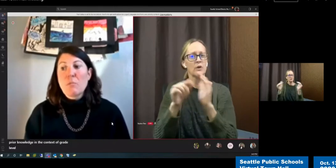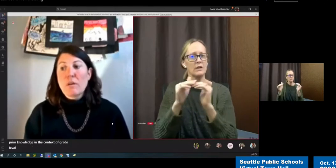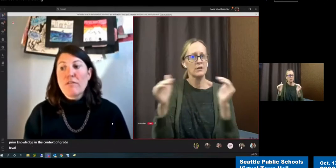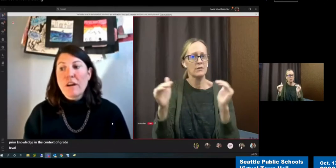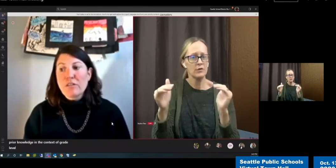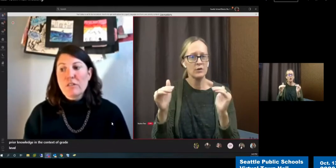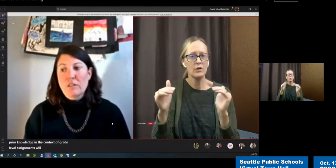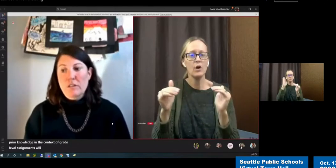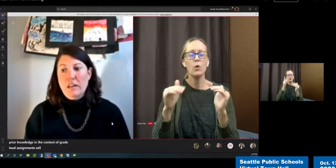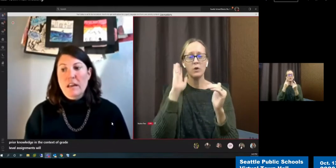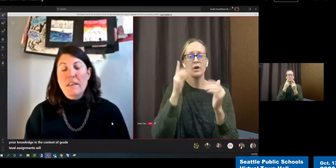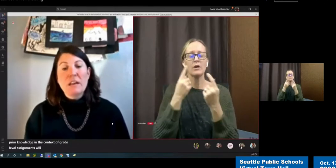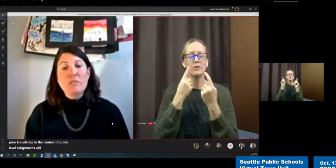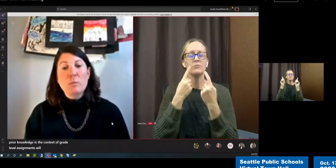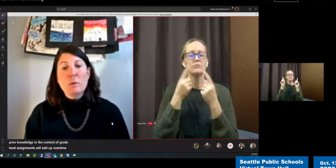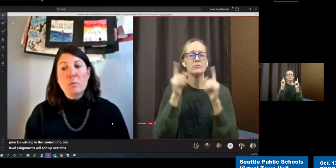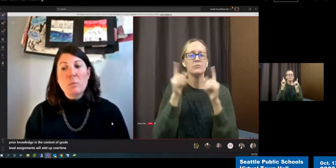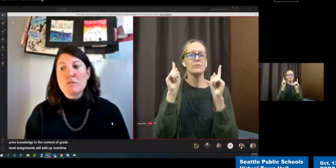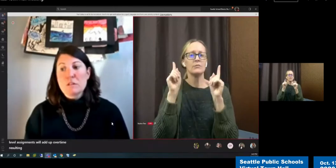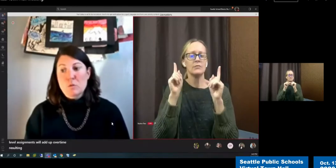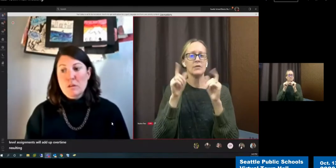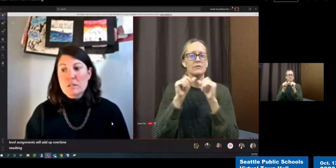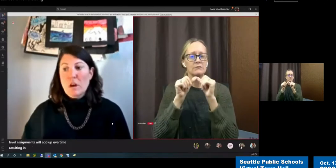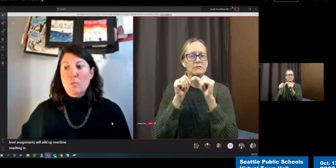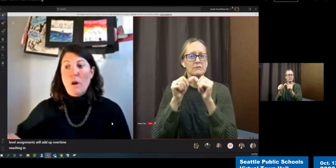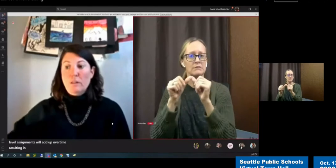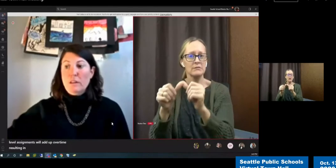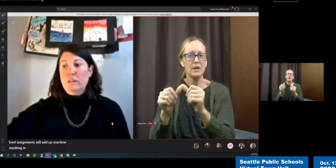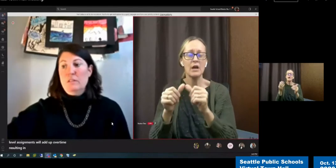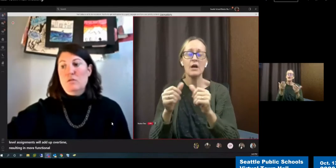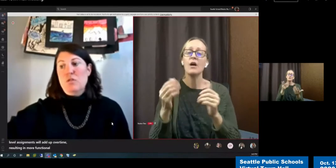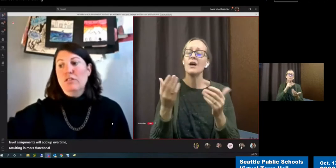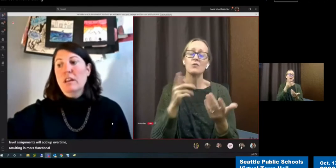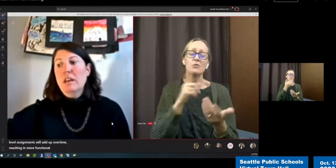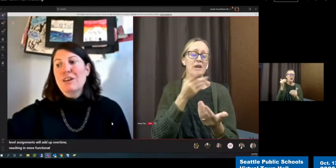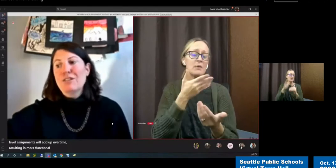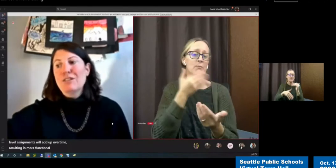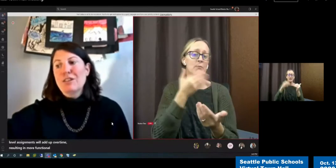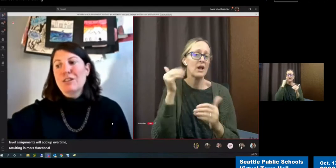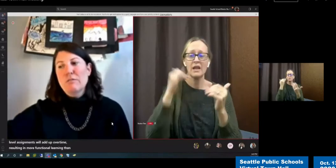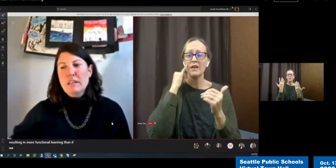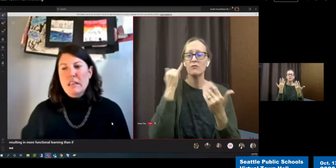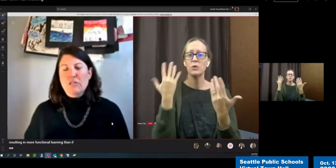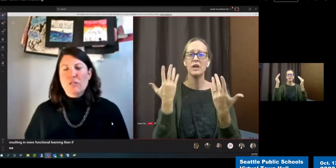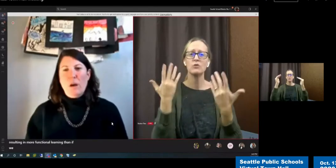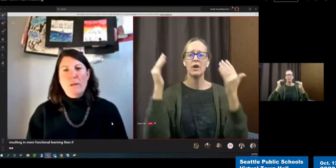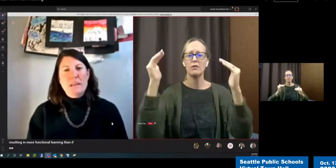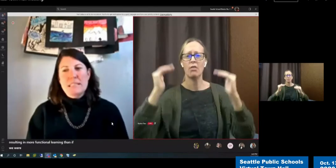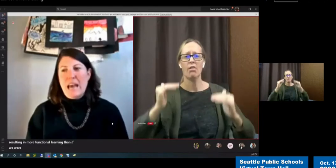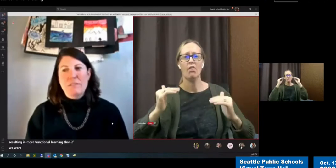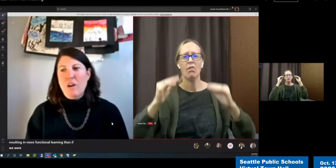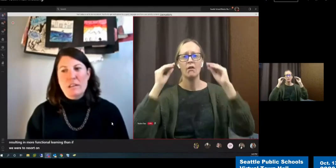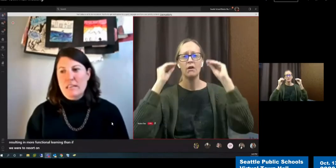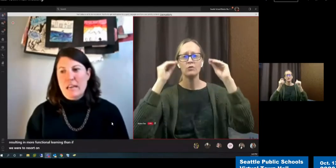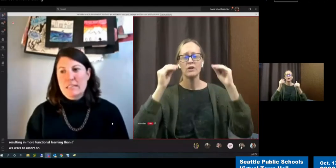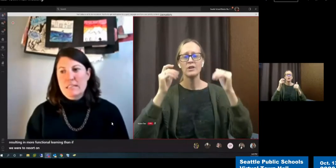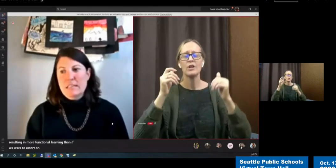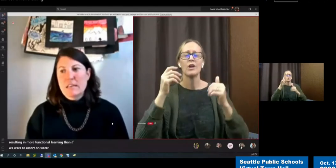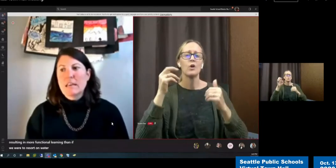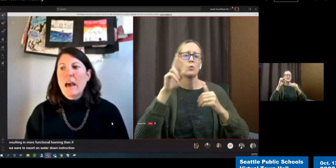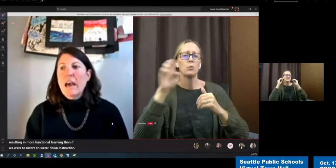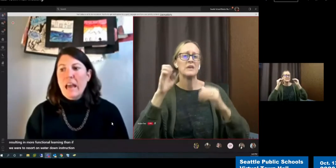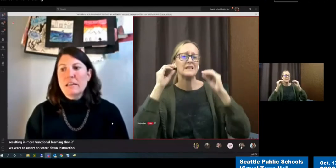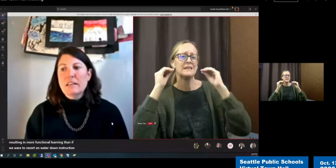in more functional learning than if we were to resort on watered-down instruction to try to re-teach topics out of context.